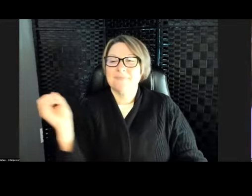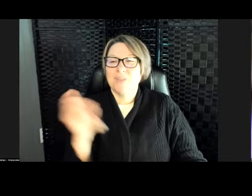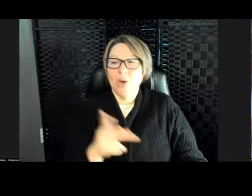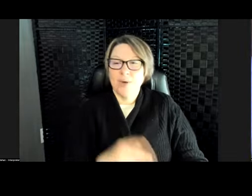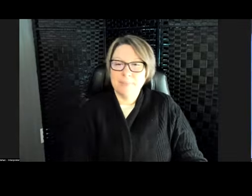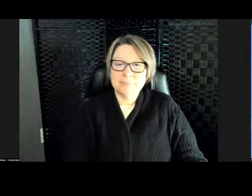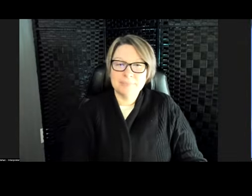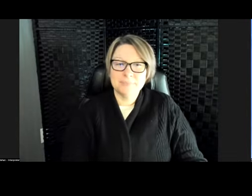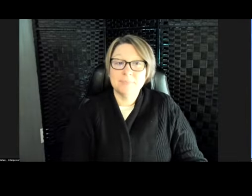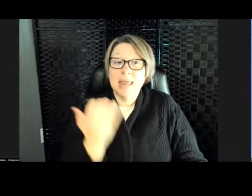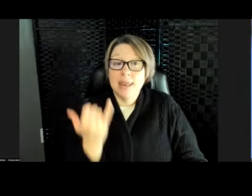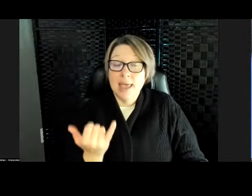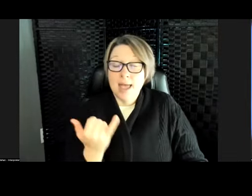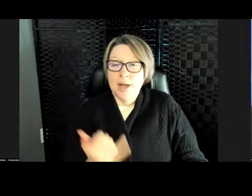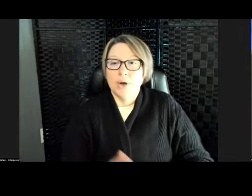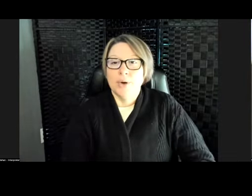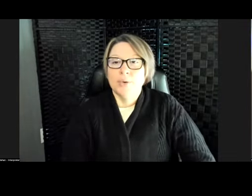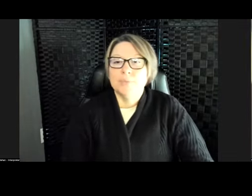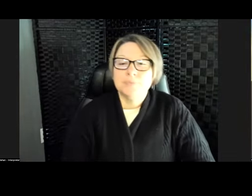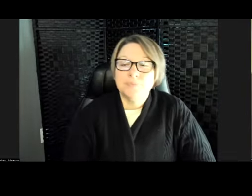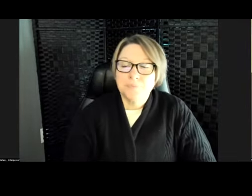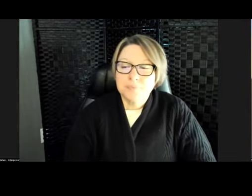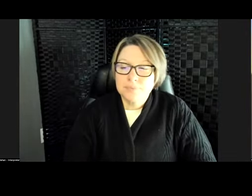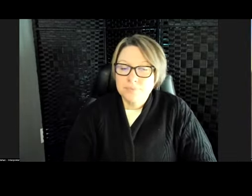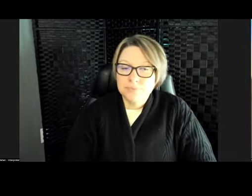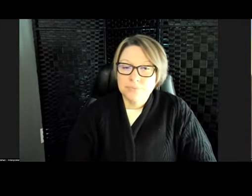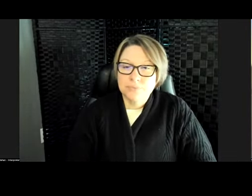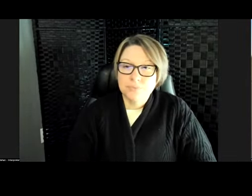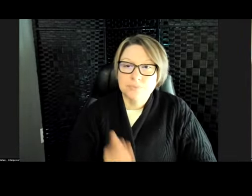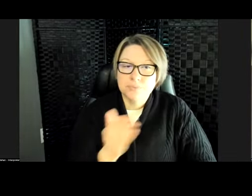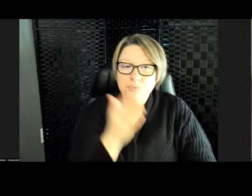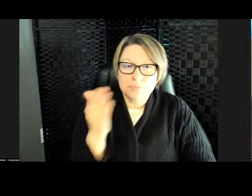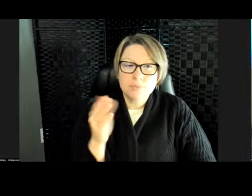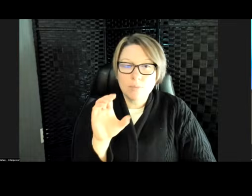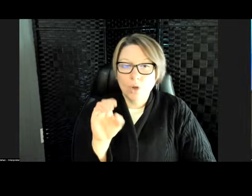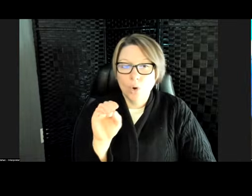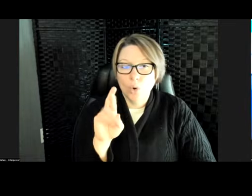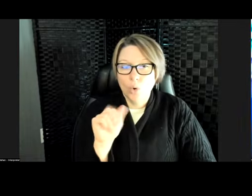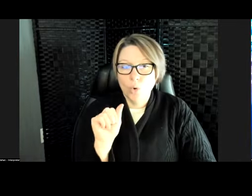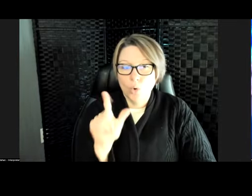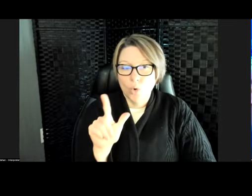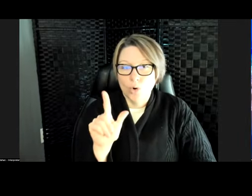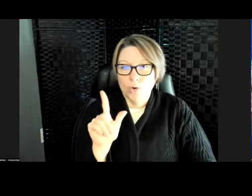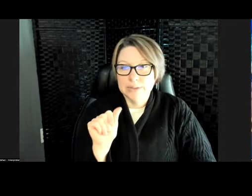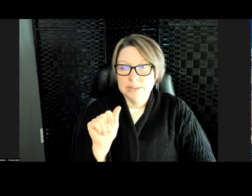Now on to the coral tanks. So coral.